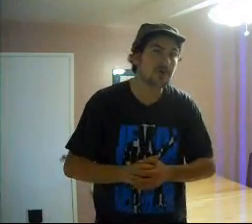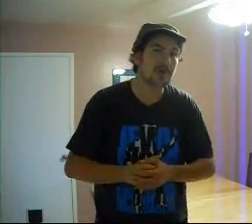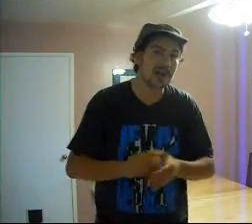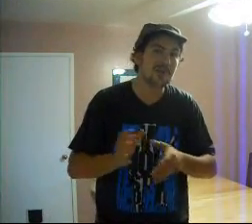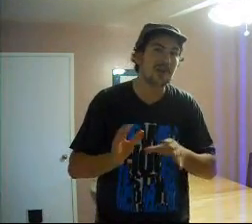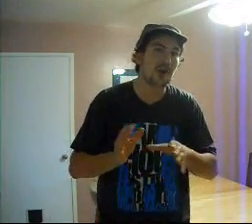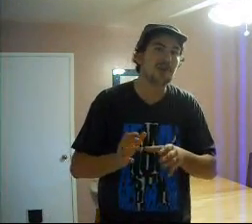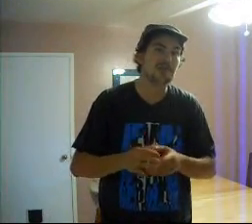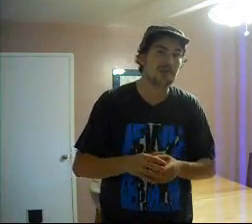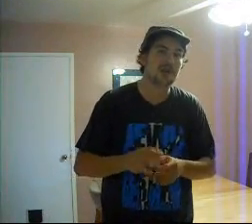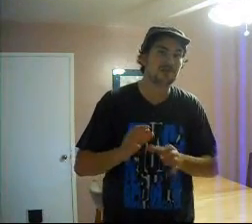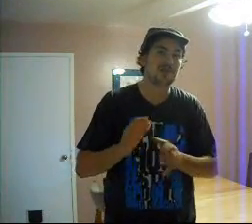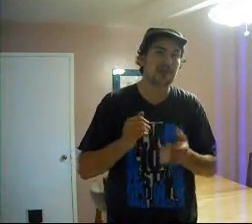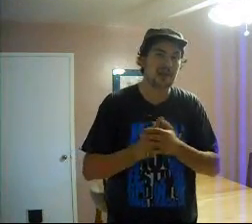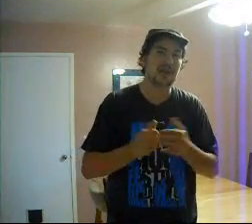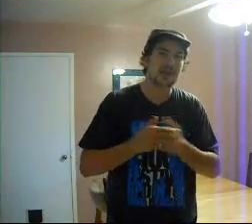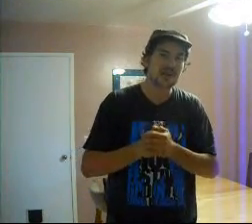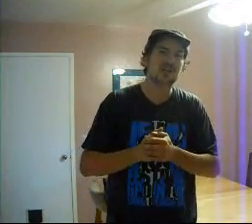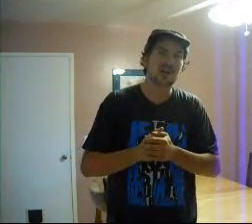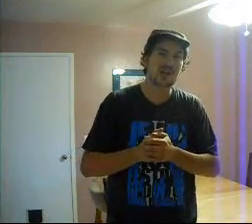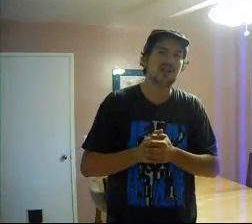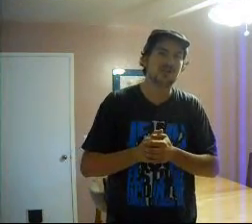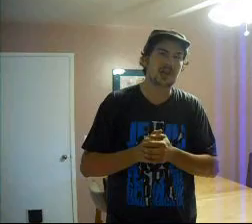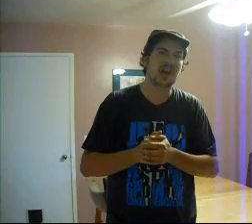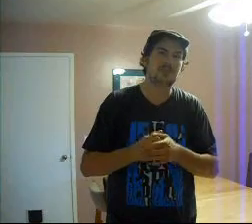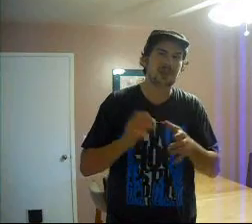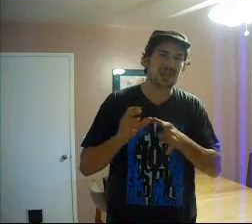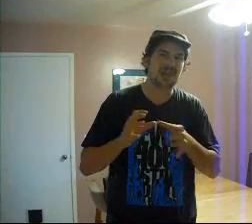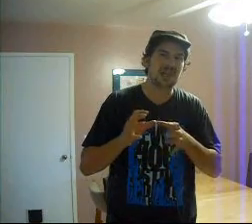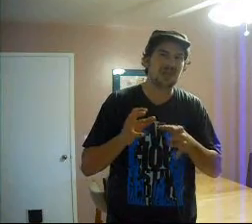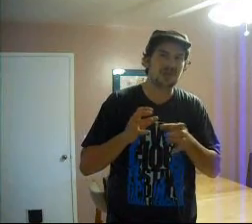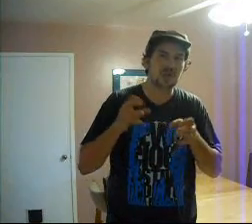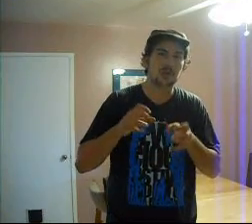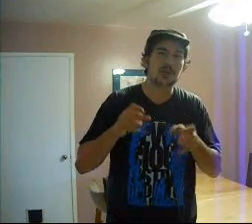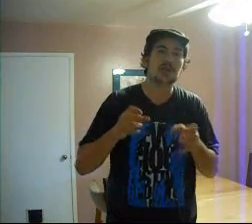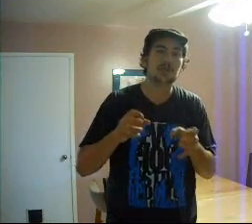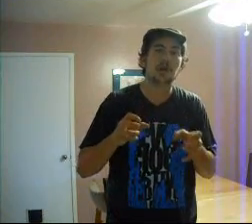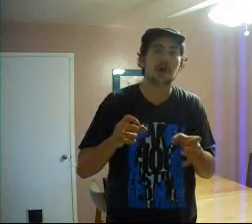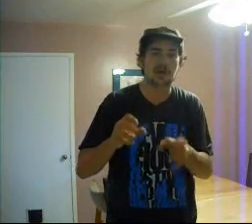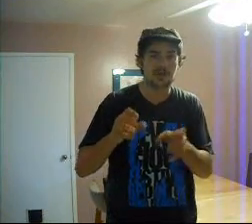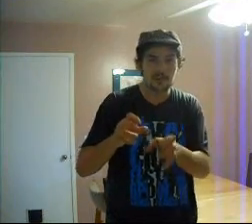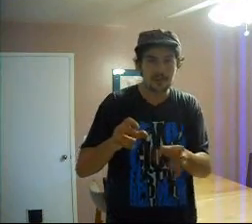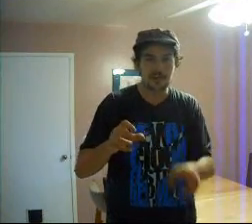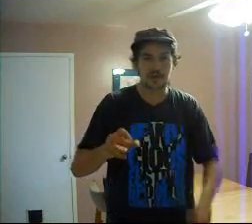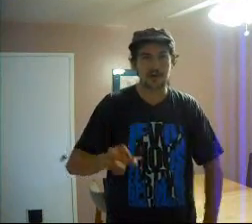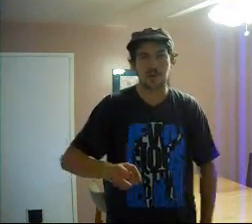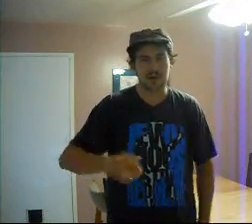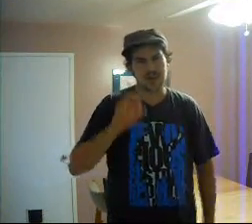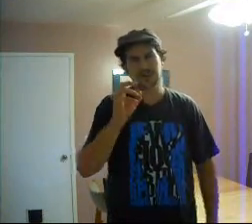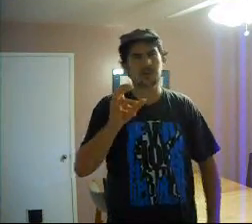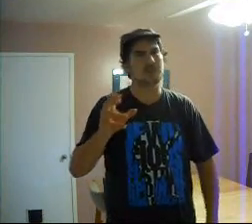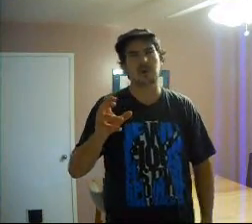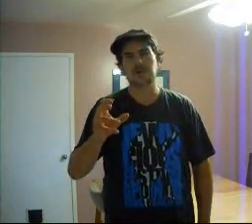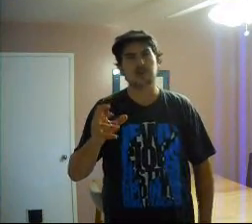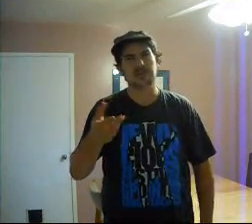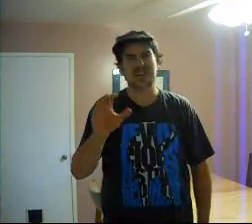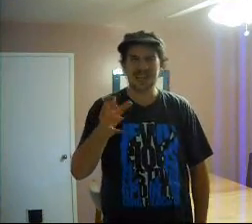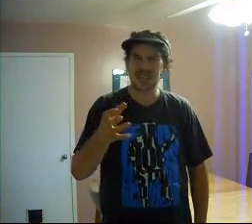scroll. I hear that art scroll has really, like, dug in their monopoly. And, you know, they're holding strong in the frum sitter department. I always thought of art scroll as kind of like